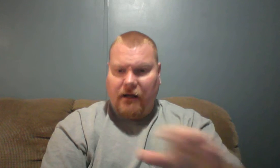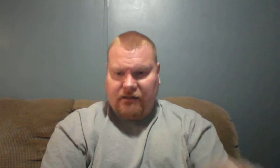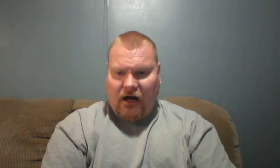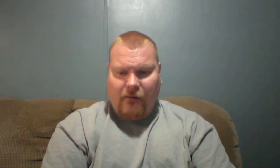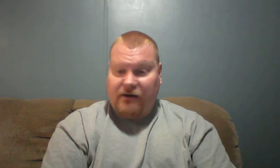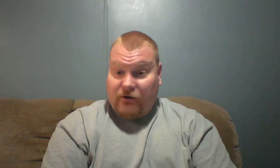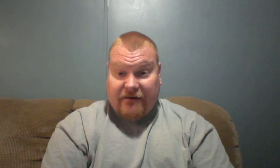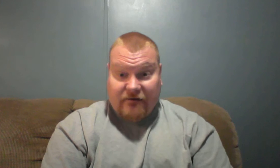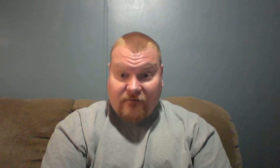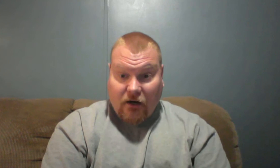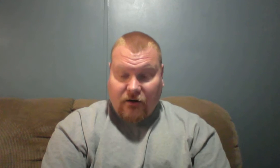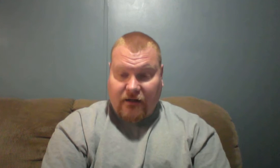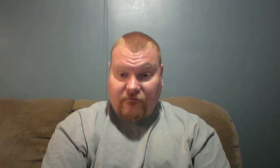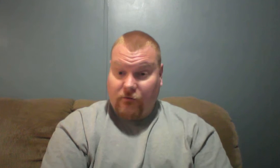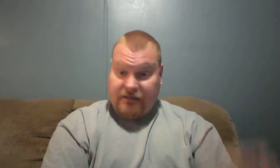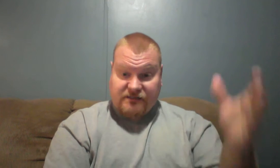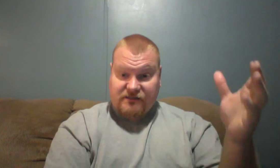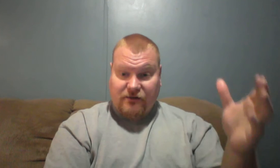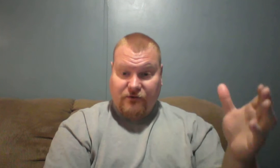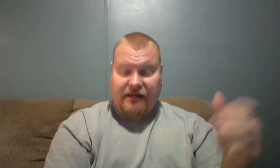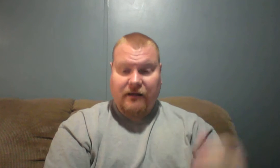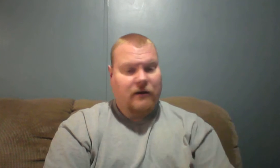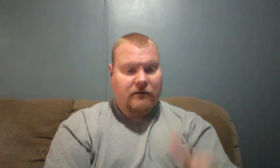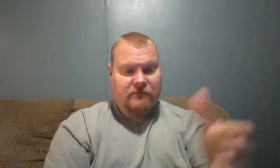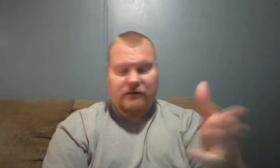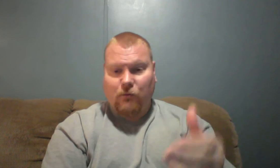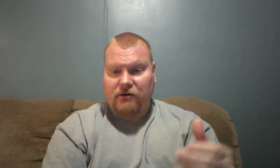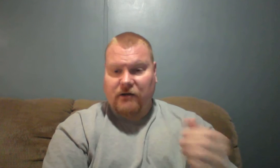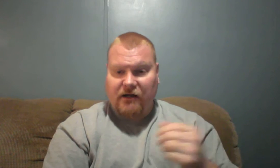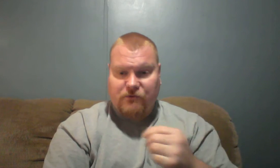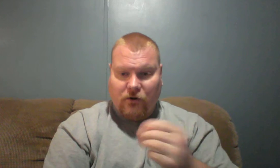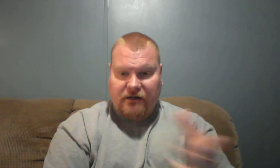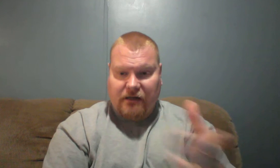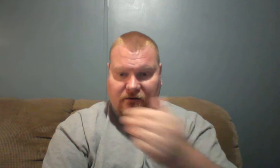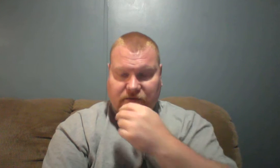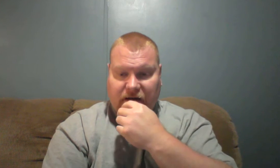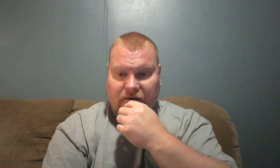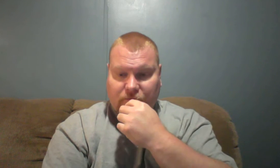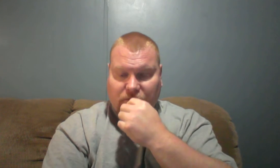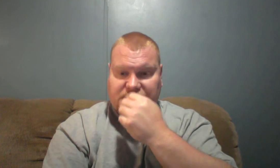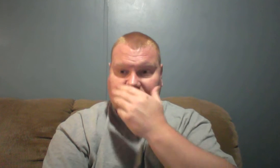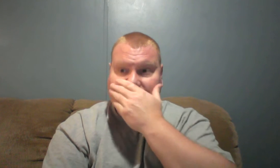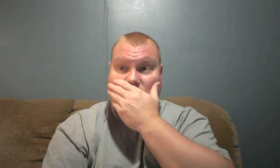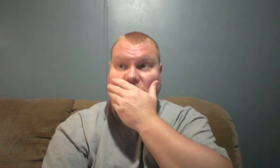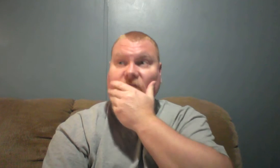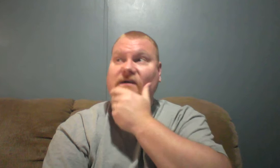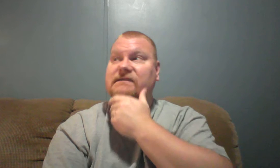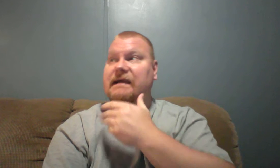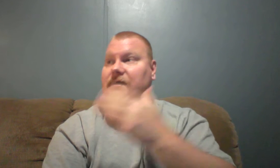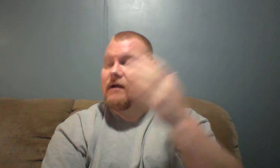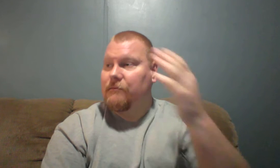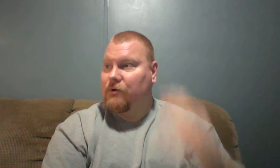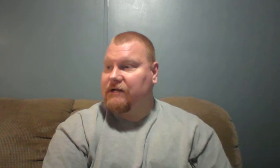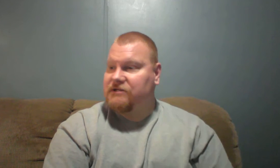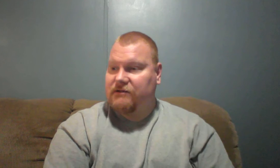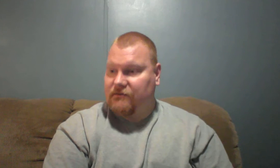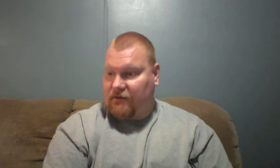uncommon or never even heard of. Well, this is a new thing. God's word talks about was in the book of Isaiah preached on